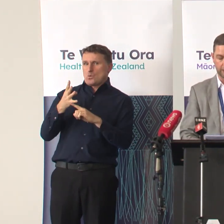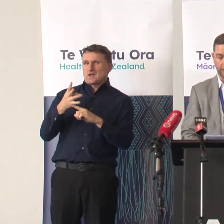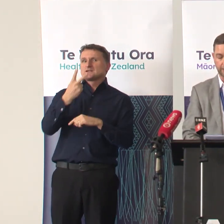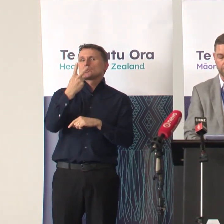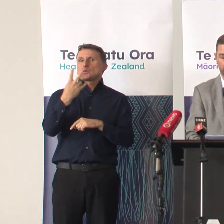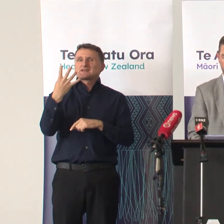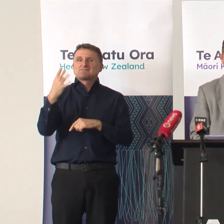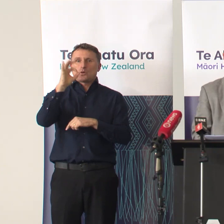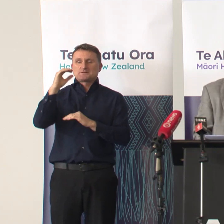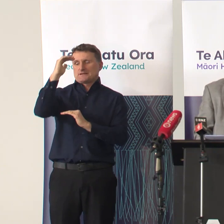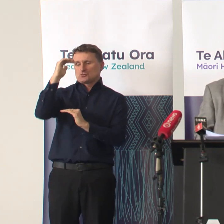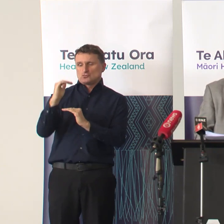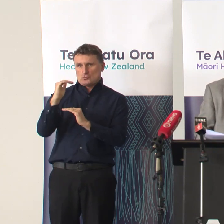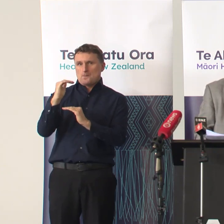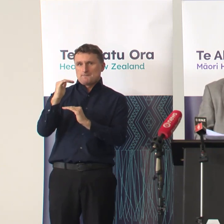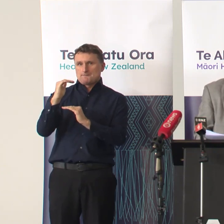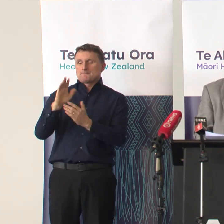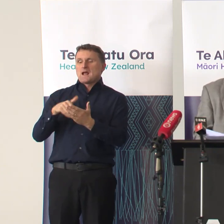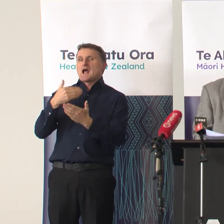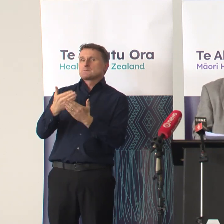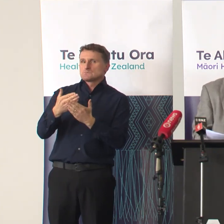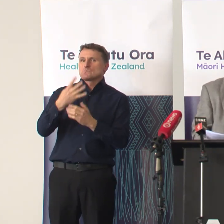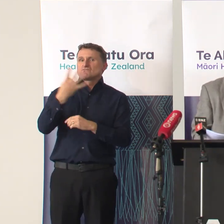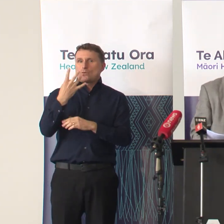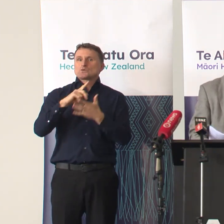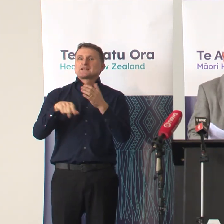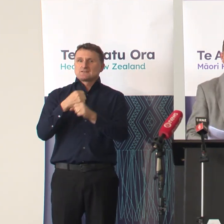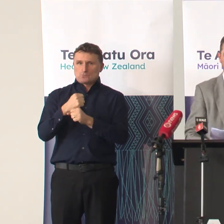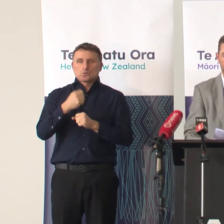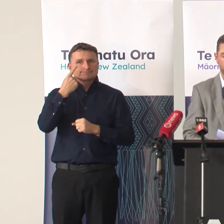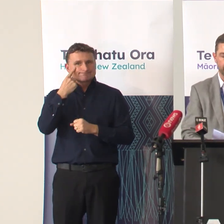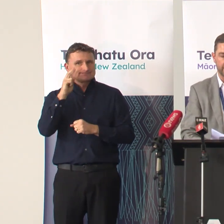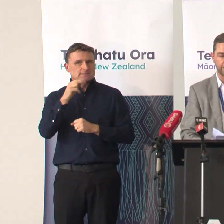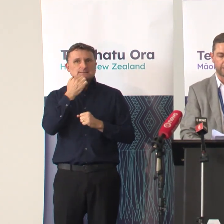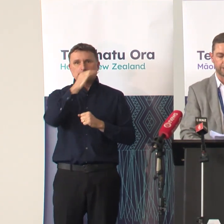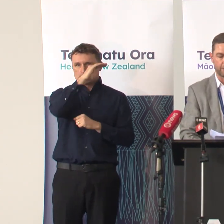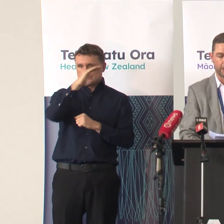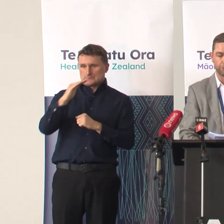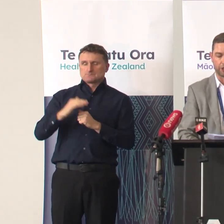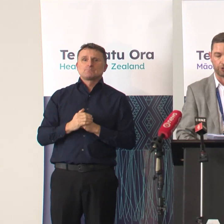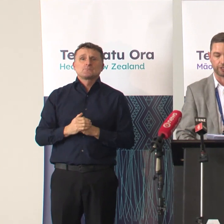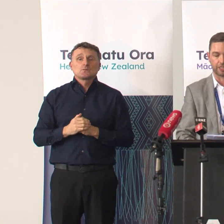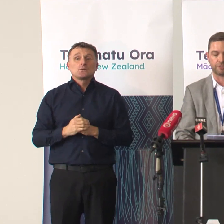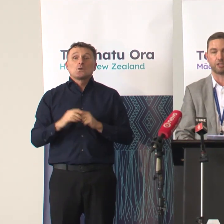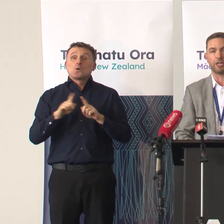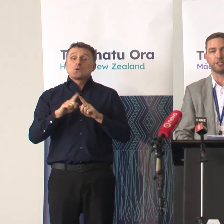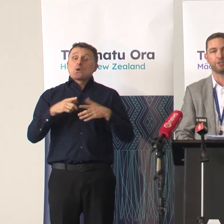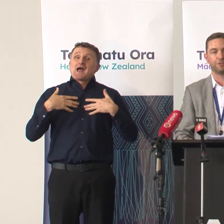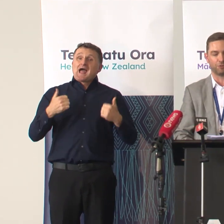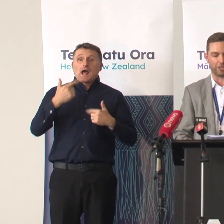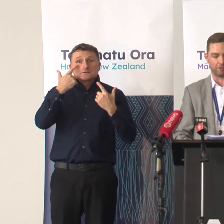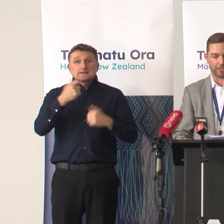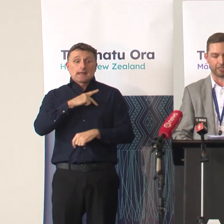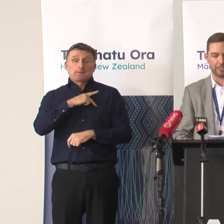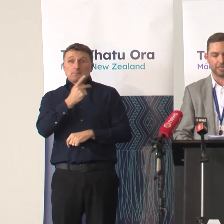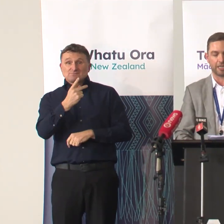in that same week to the 14th of August. Finally, case rates among healthcare workers have declined for